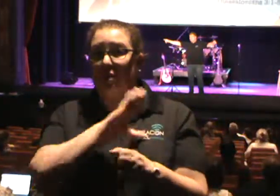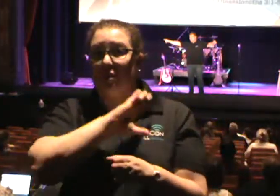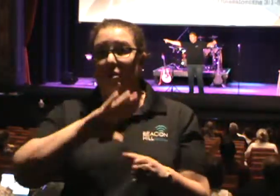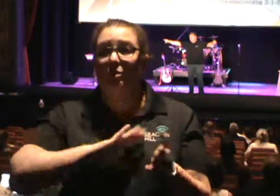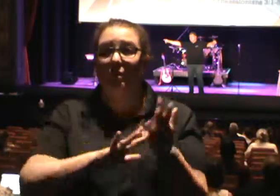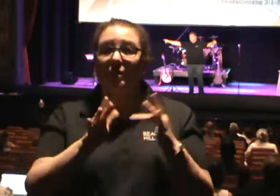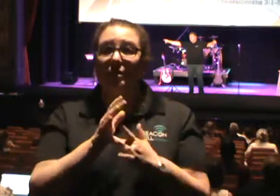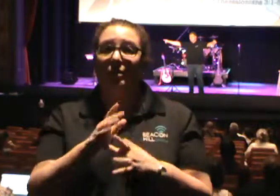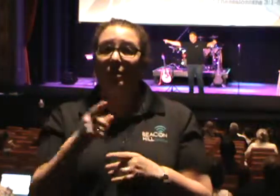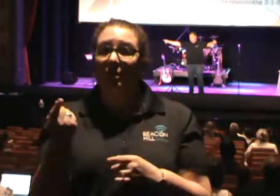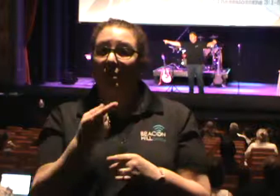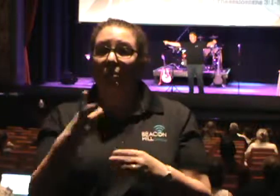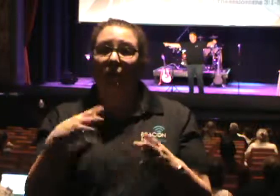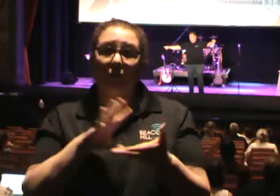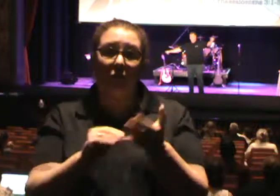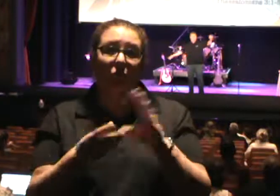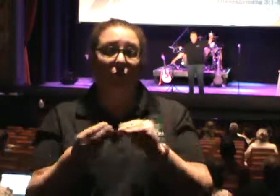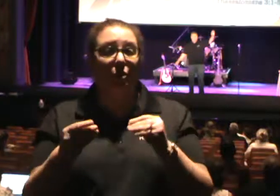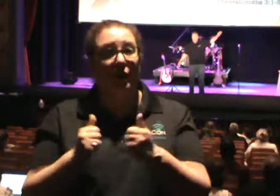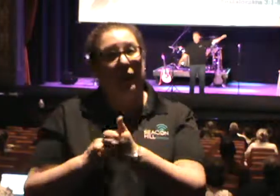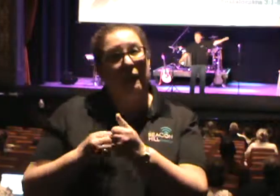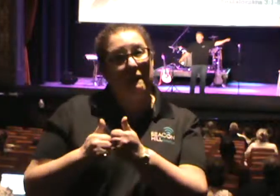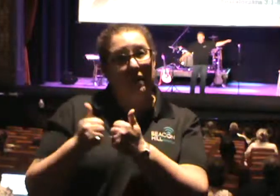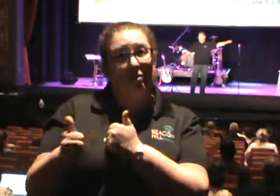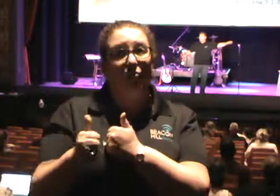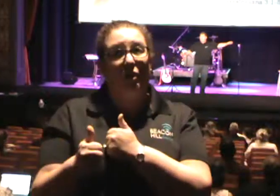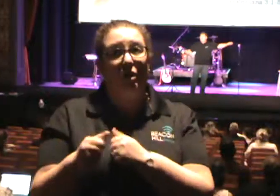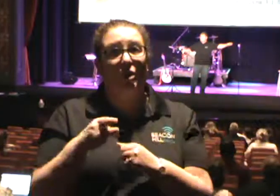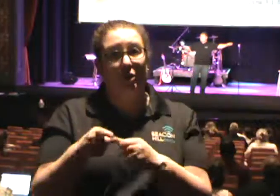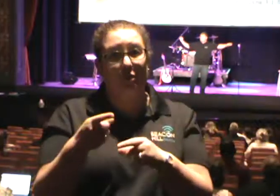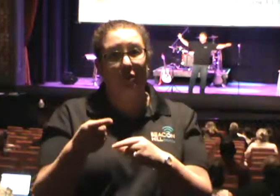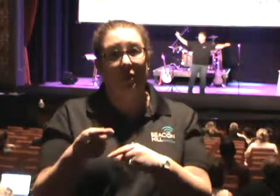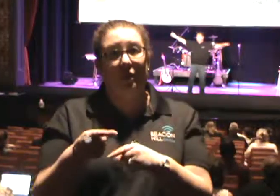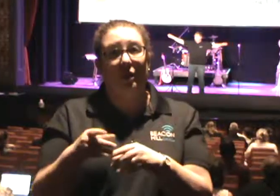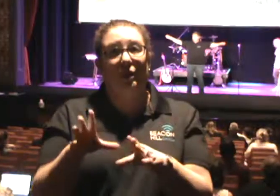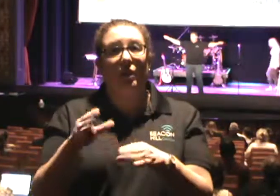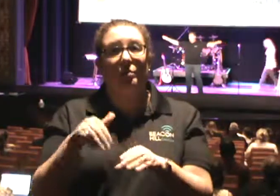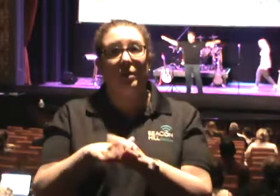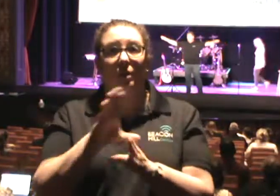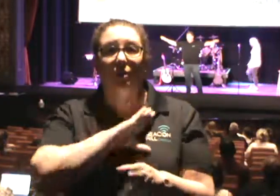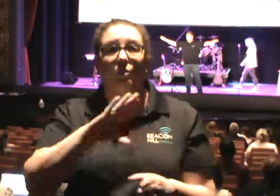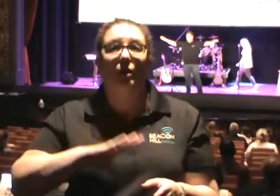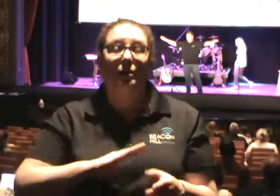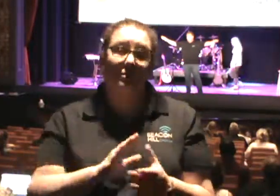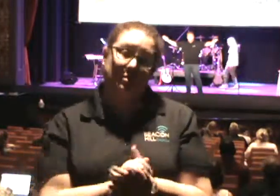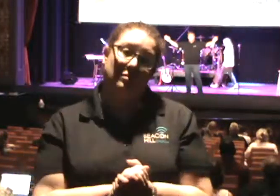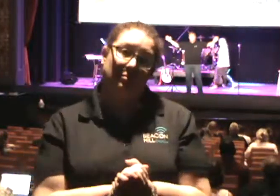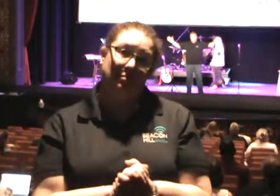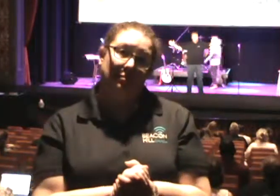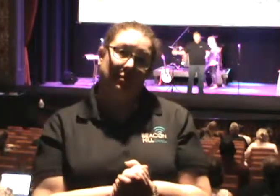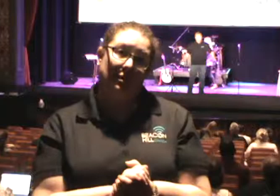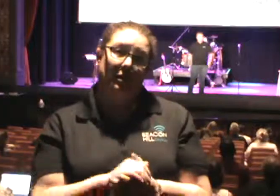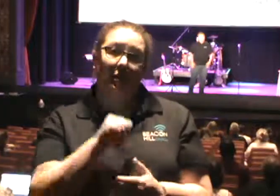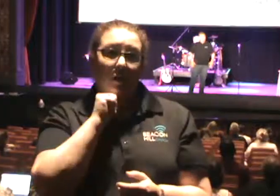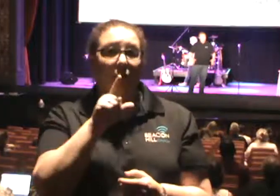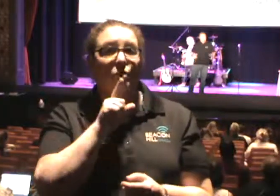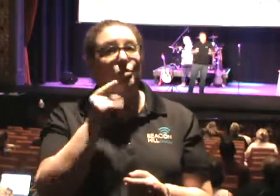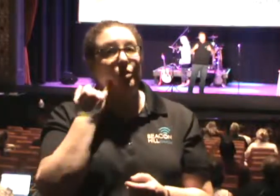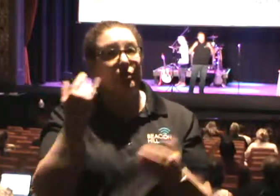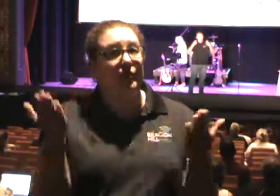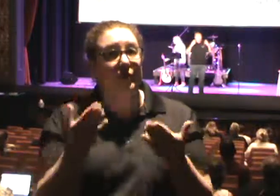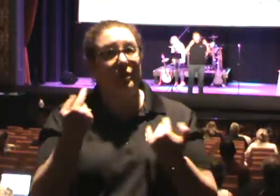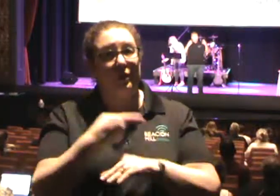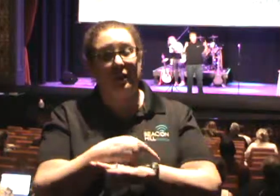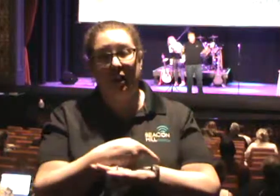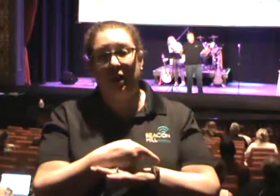far you've come to Christ? Of where you've been and praise Jesus where you're going before. So I don't know if you're here today, and I